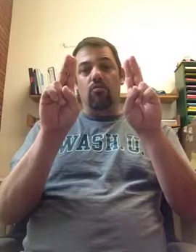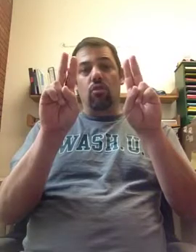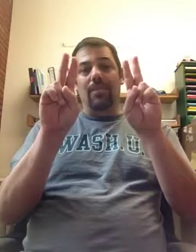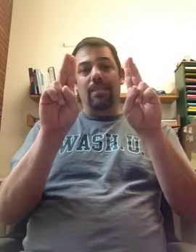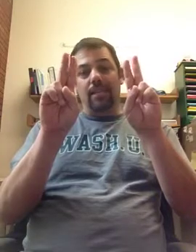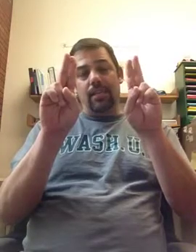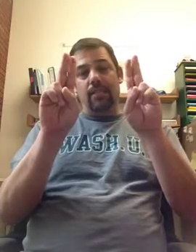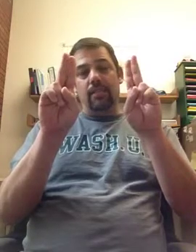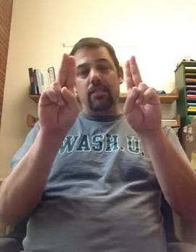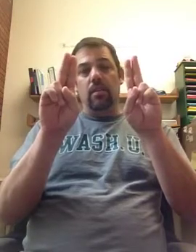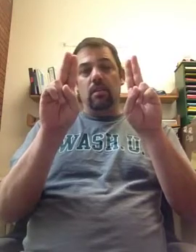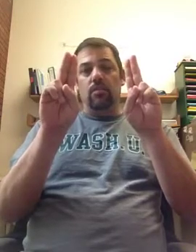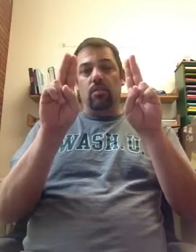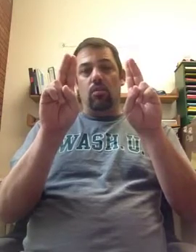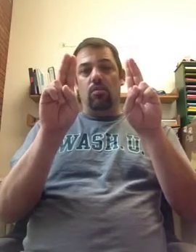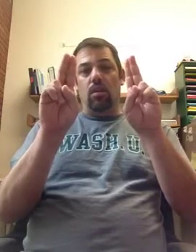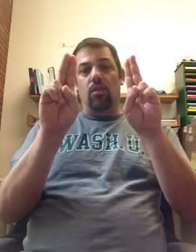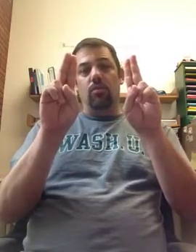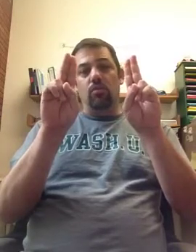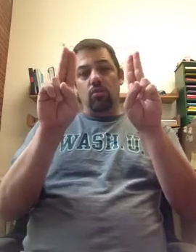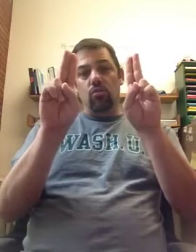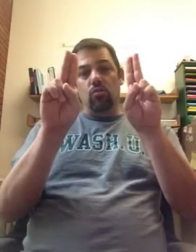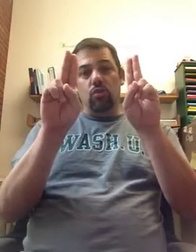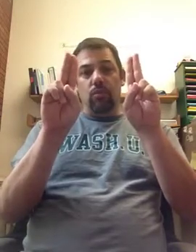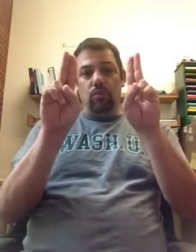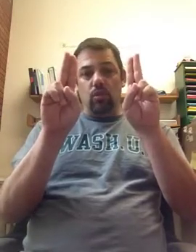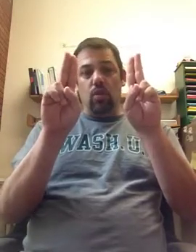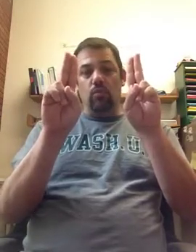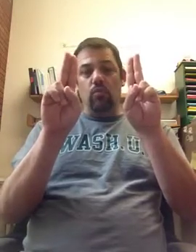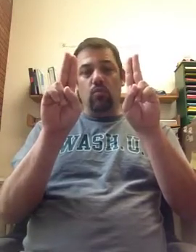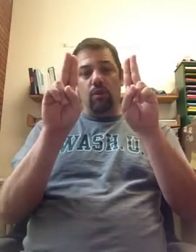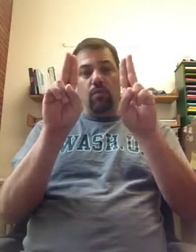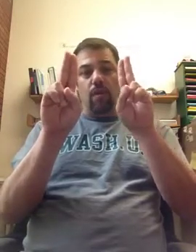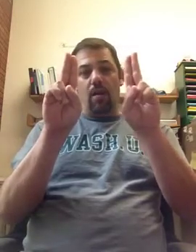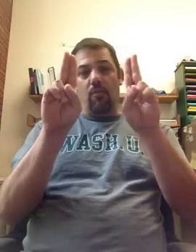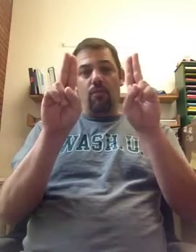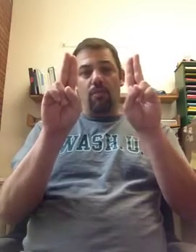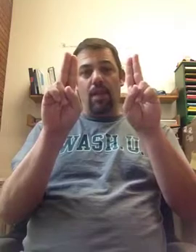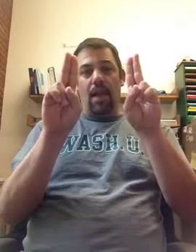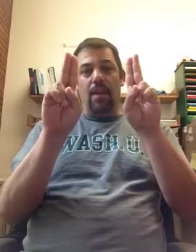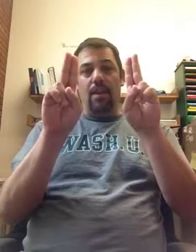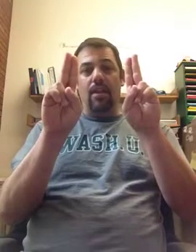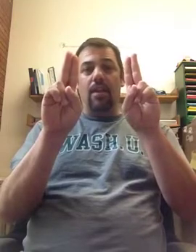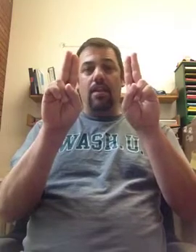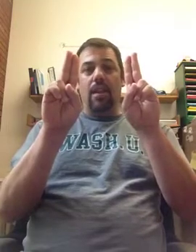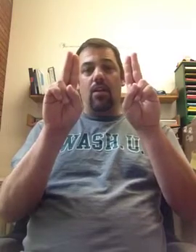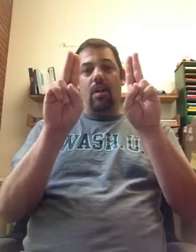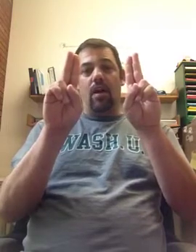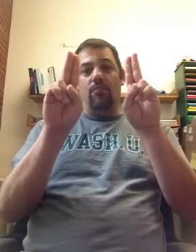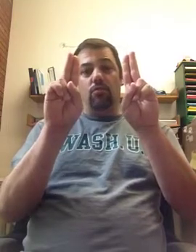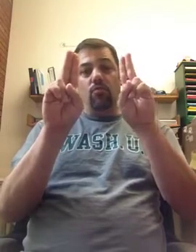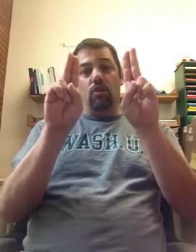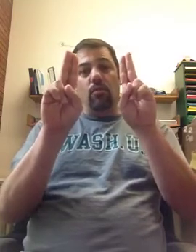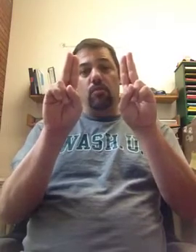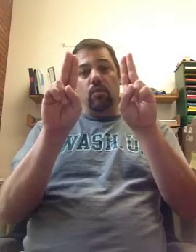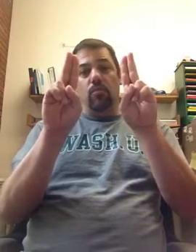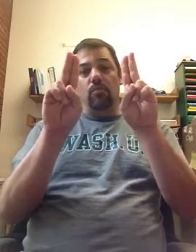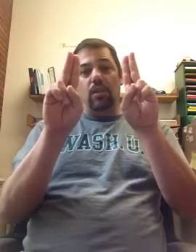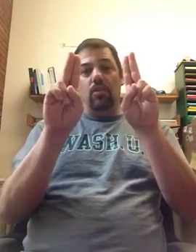chromatids. So you started with two chromosomes, one from mom, one from dad. And now you have two chromosomes, each